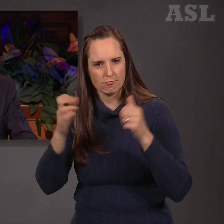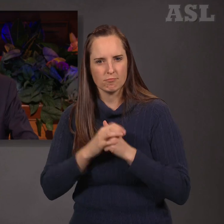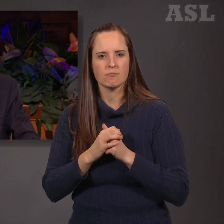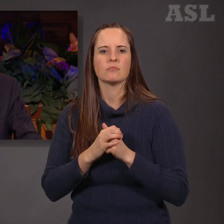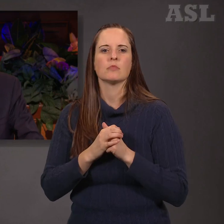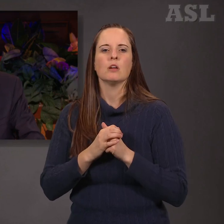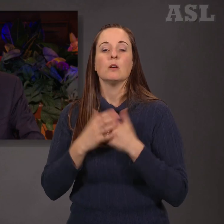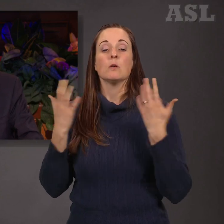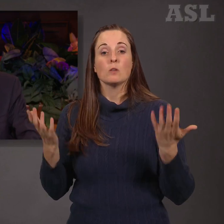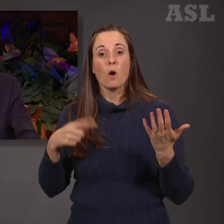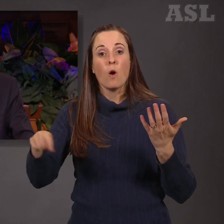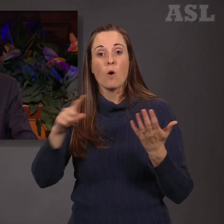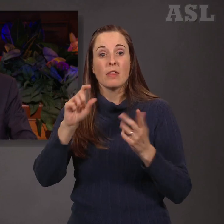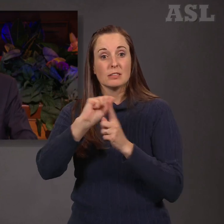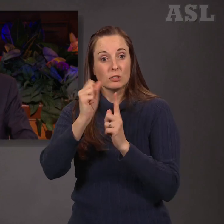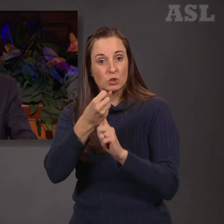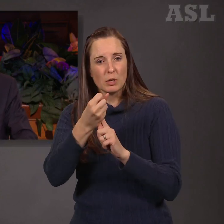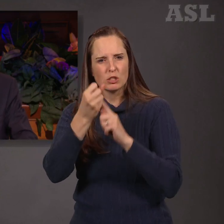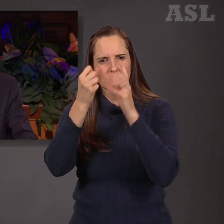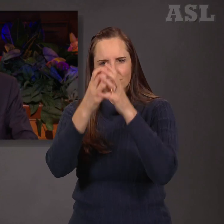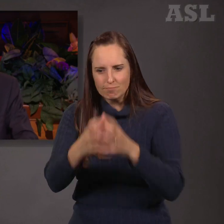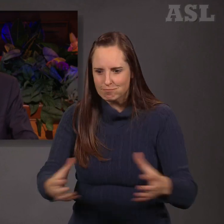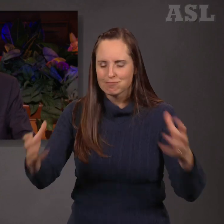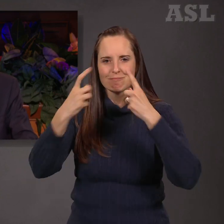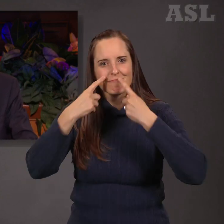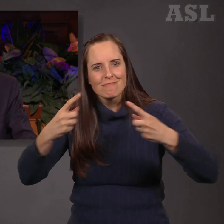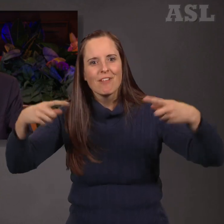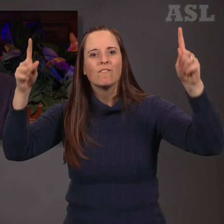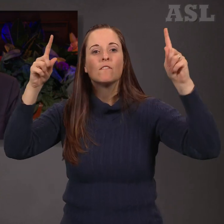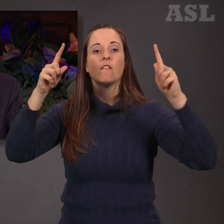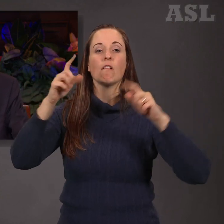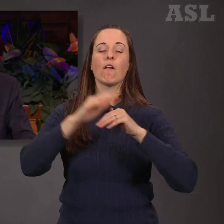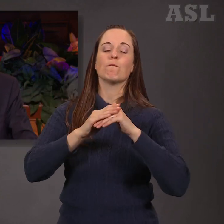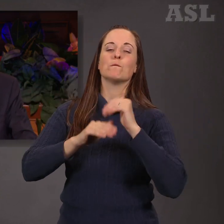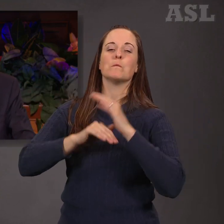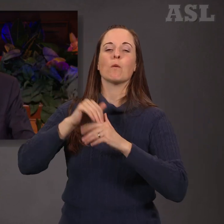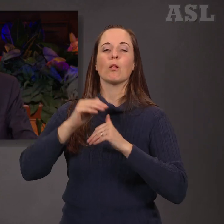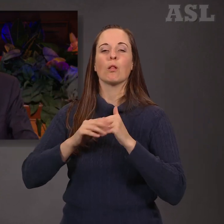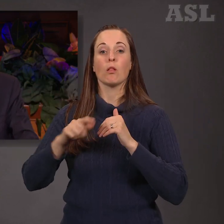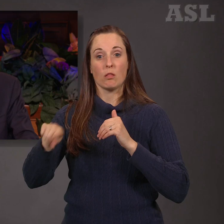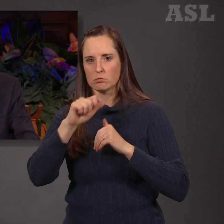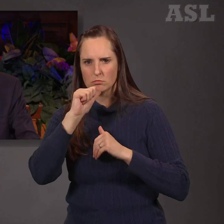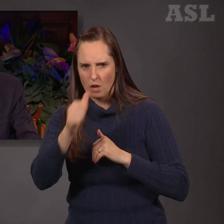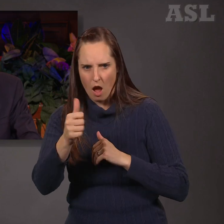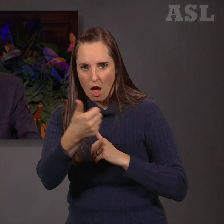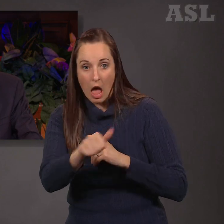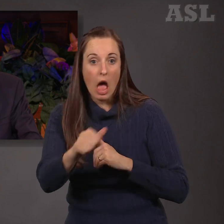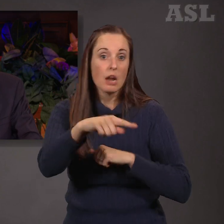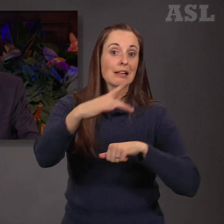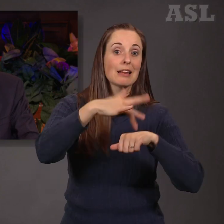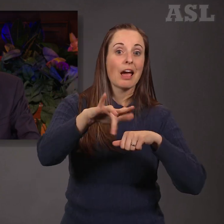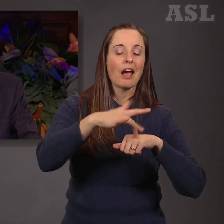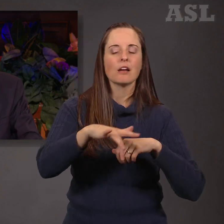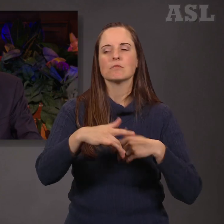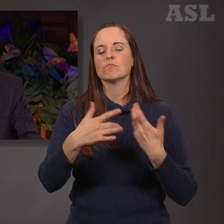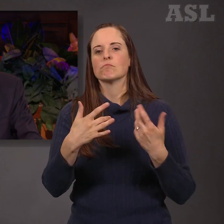prosperous circumstances they did not send away any who were naked, or that were hungry, or that were sick,